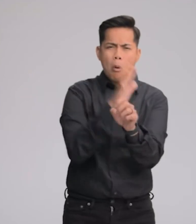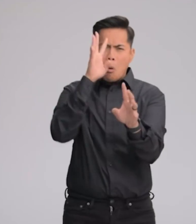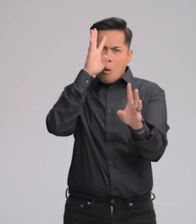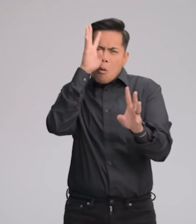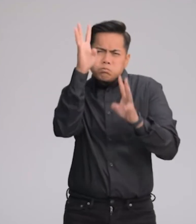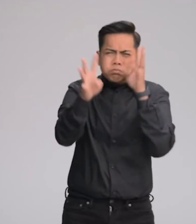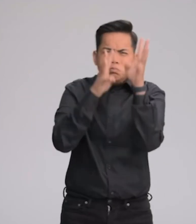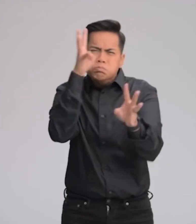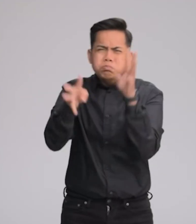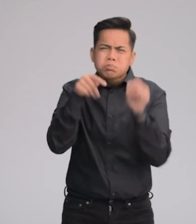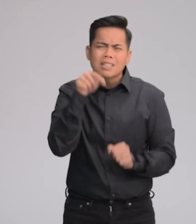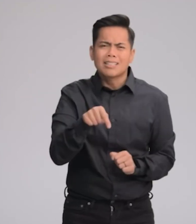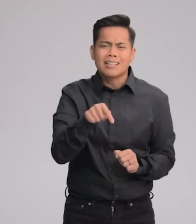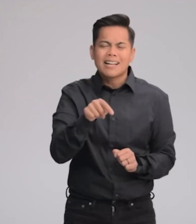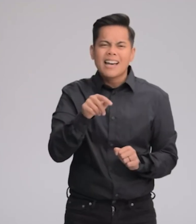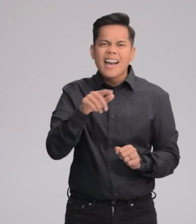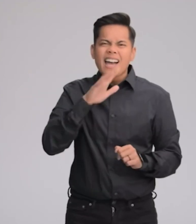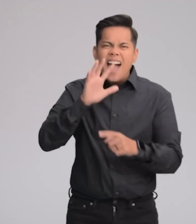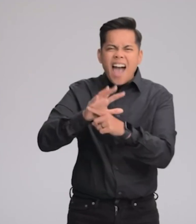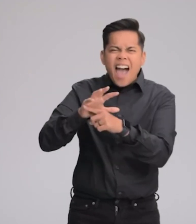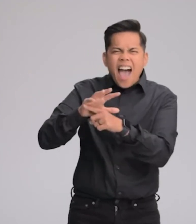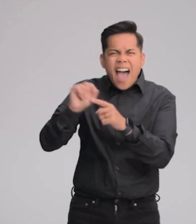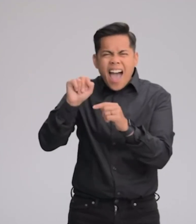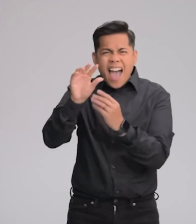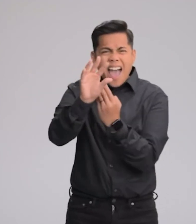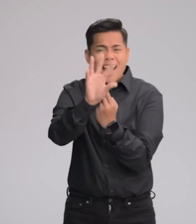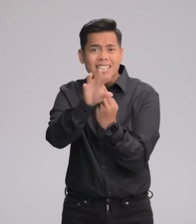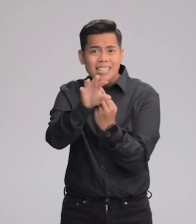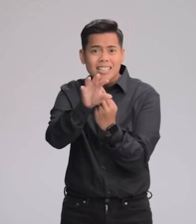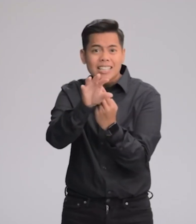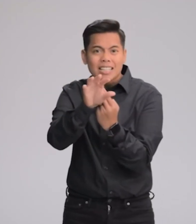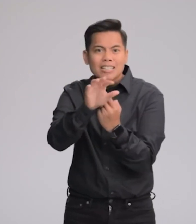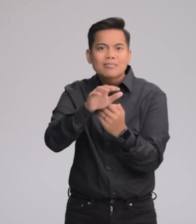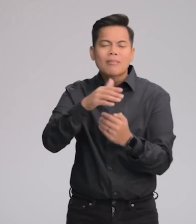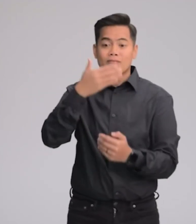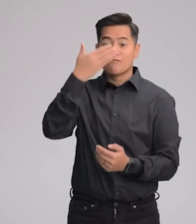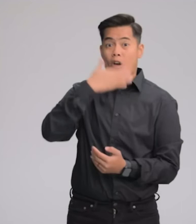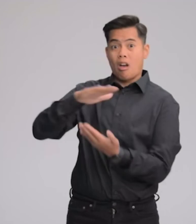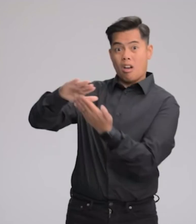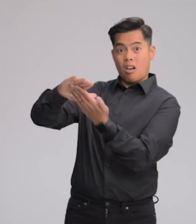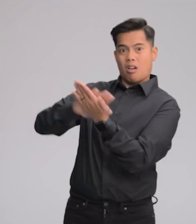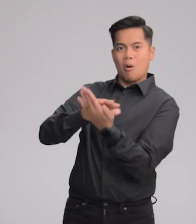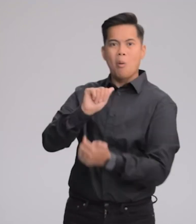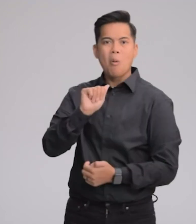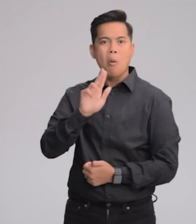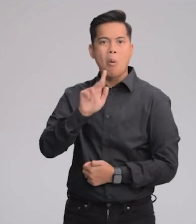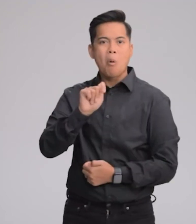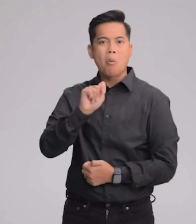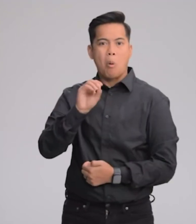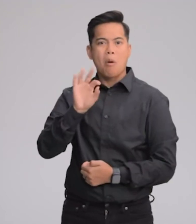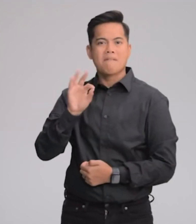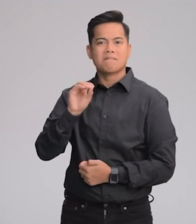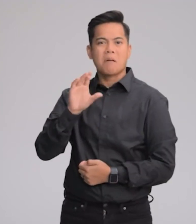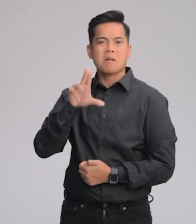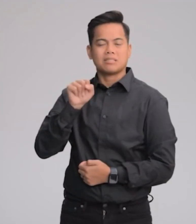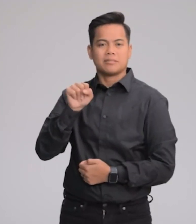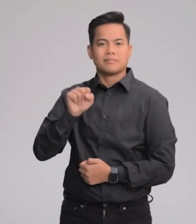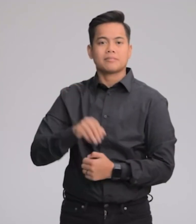full of innovations, including a fantastic new camera system and a new front camera with autofocus.